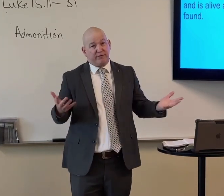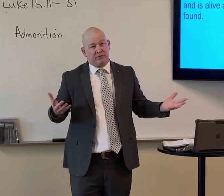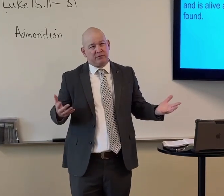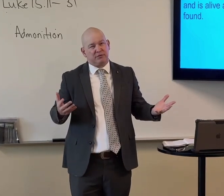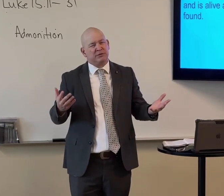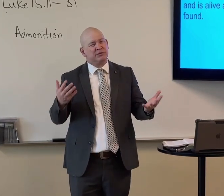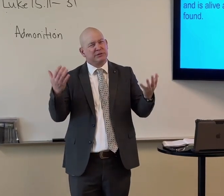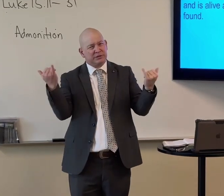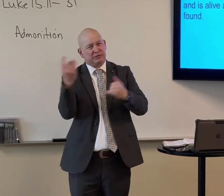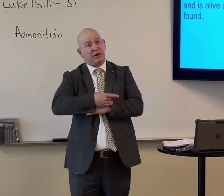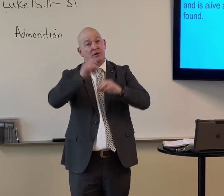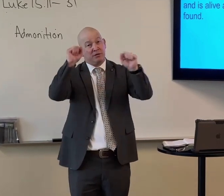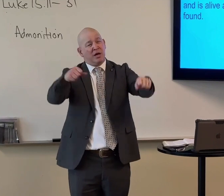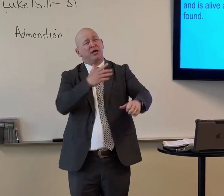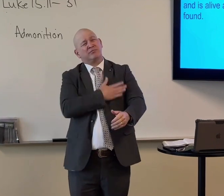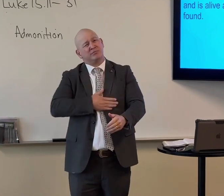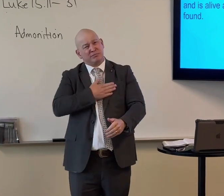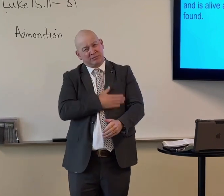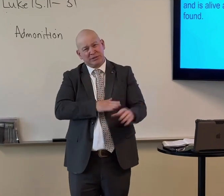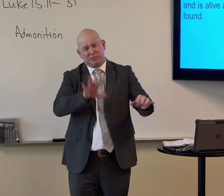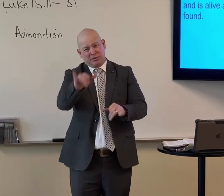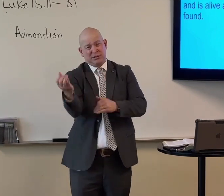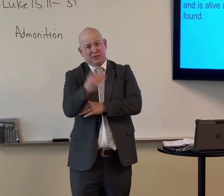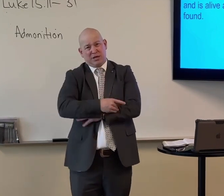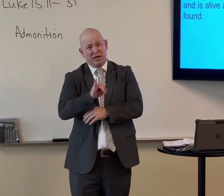He will give you eternal life. You can do it today.